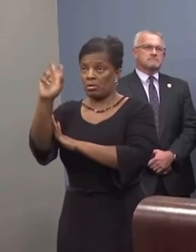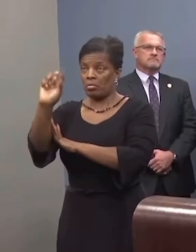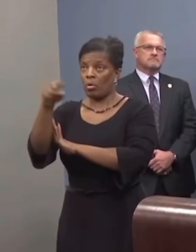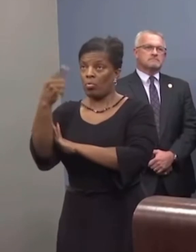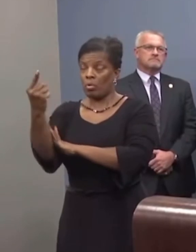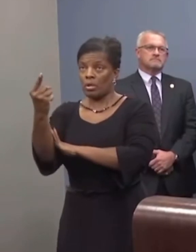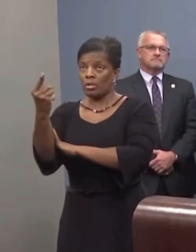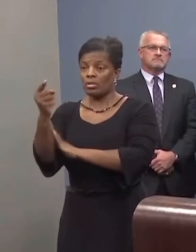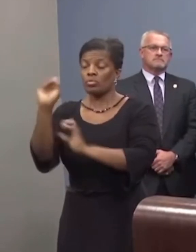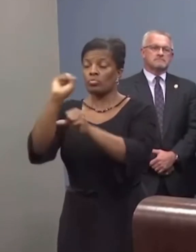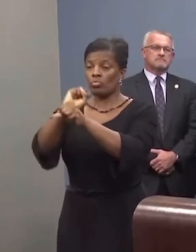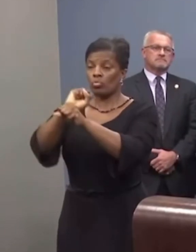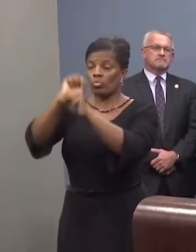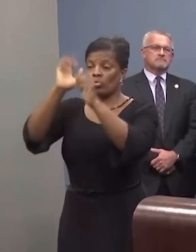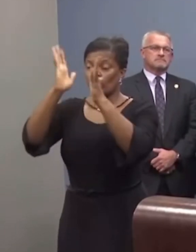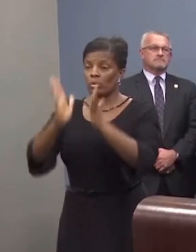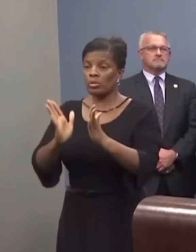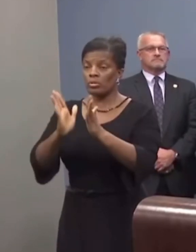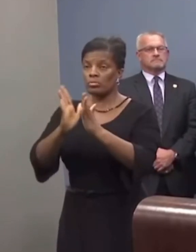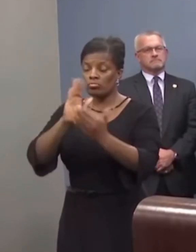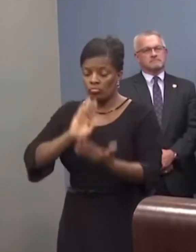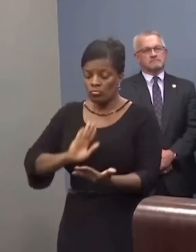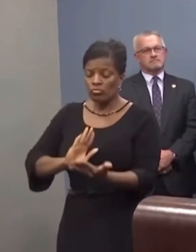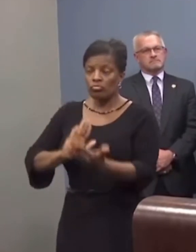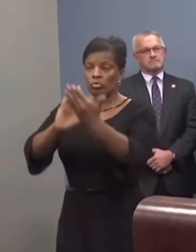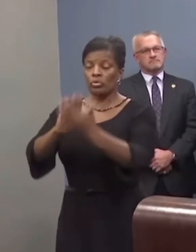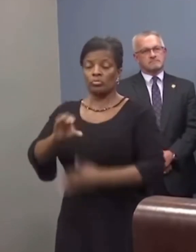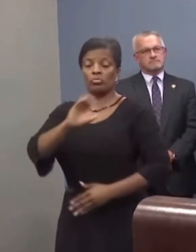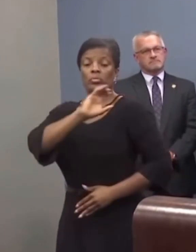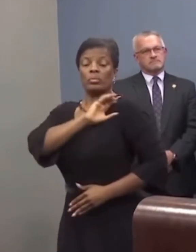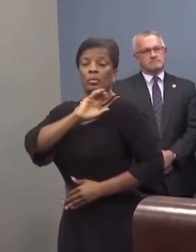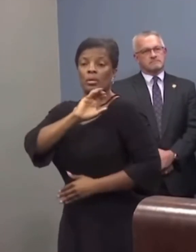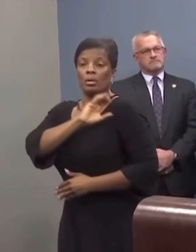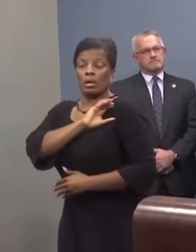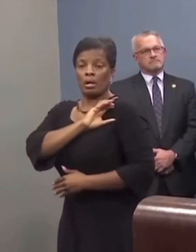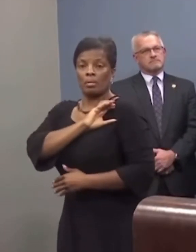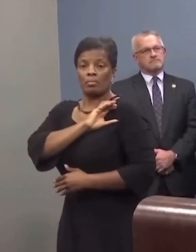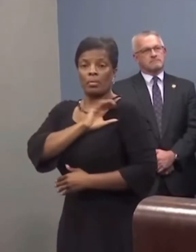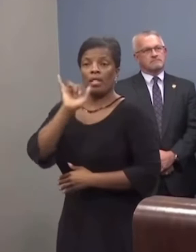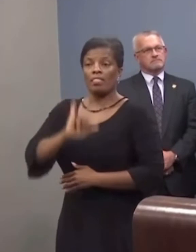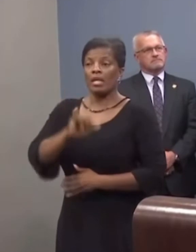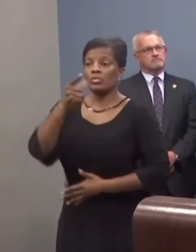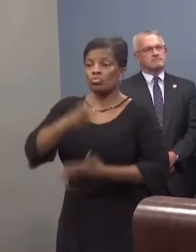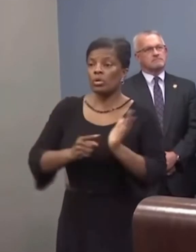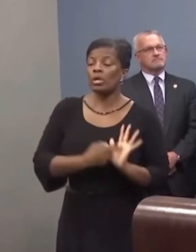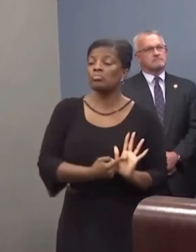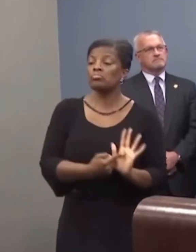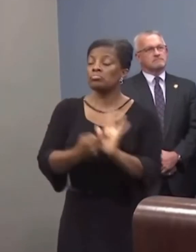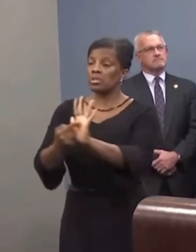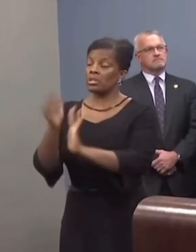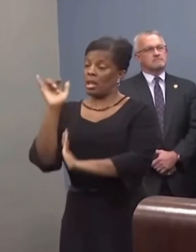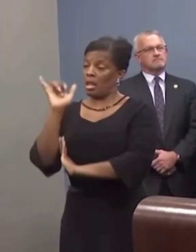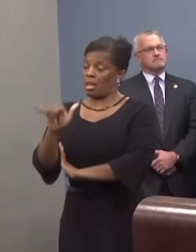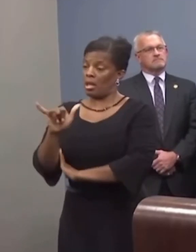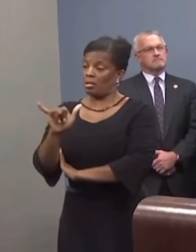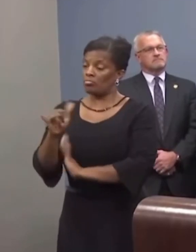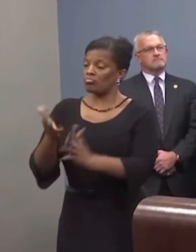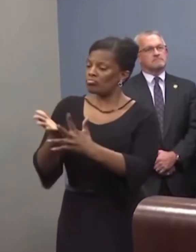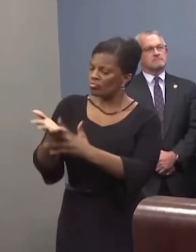coworkers approached a police officer. That is what led us to that. Through our investigation,